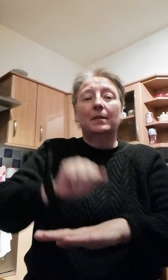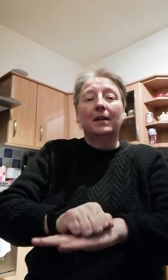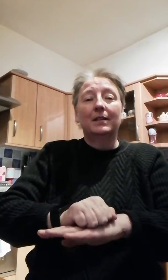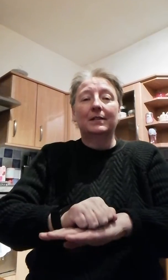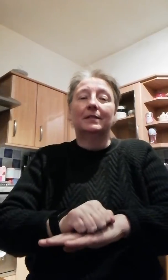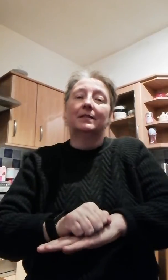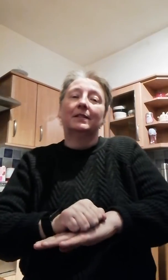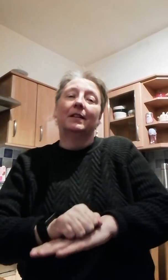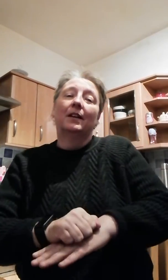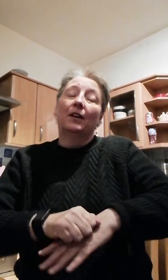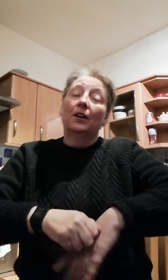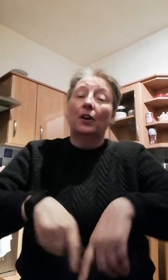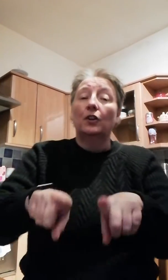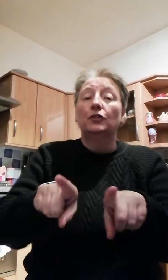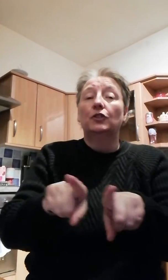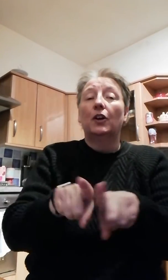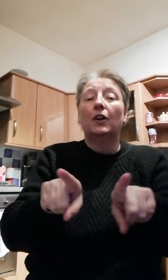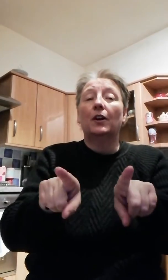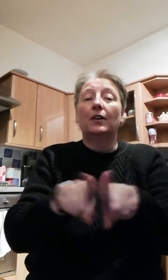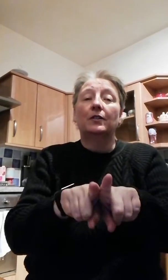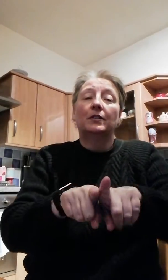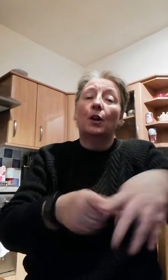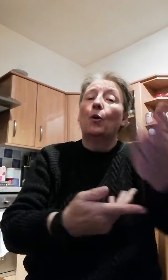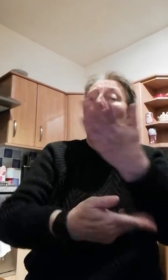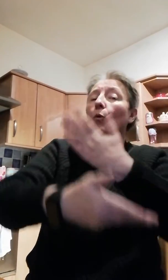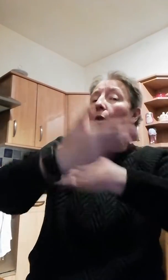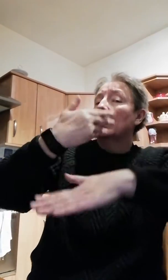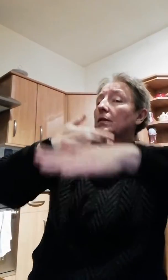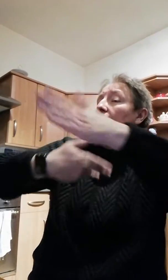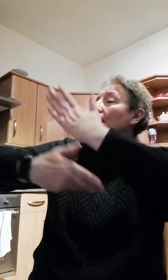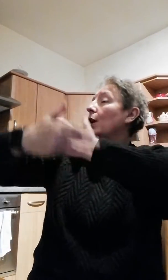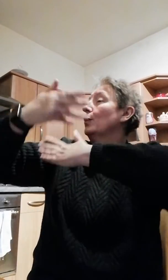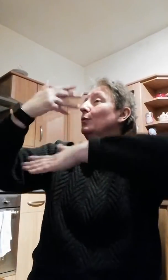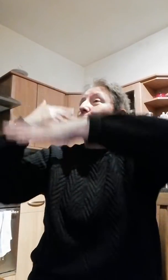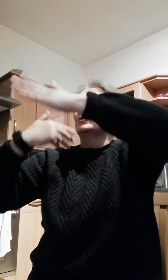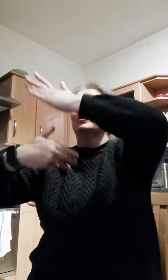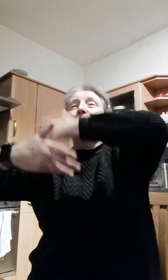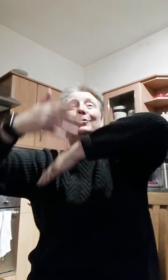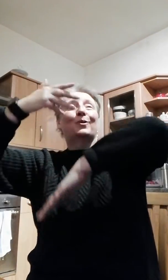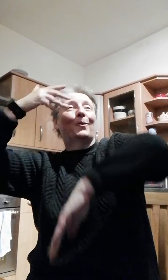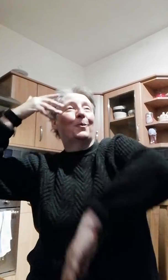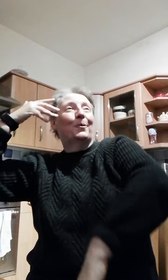just like the ones I used to know.